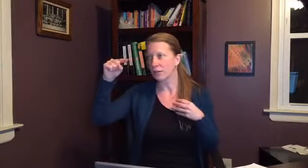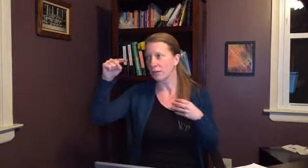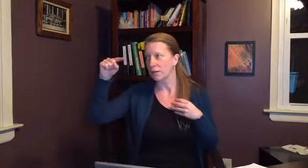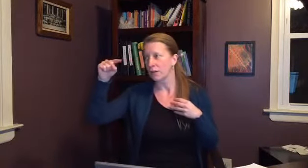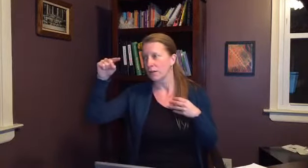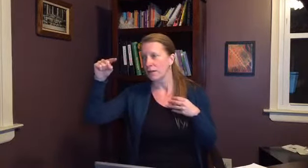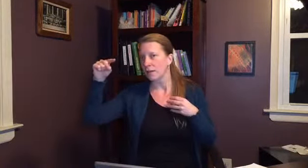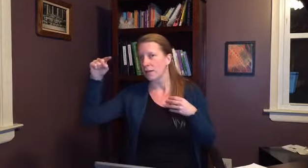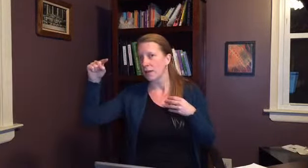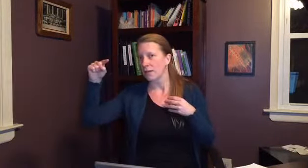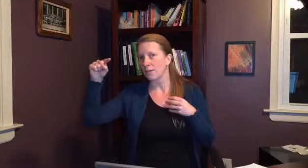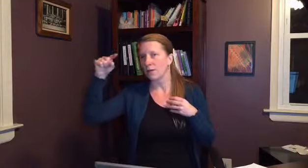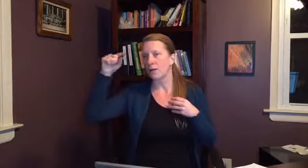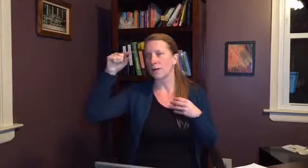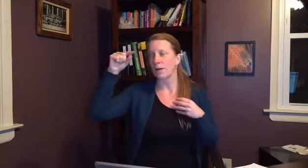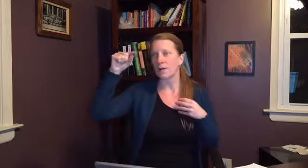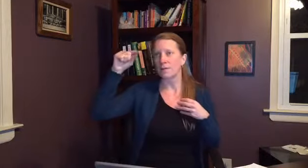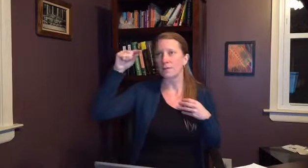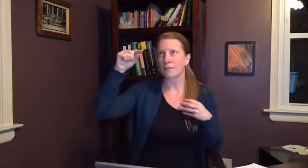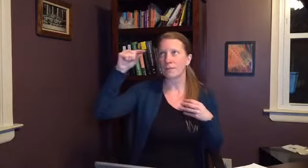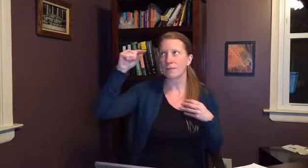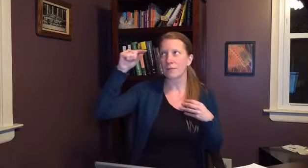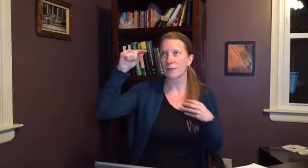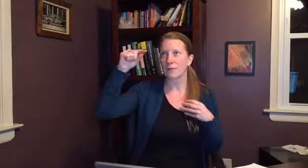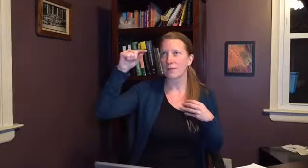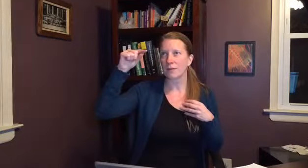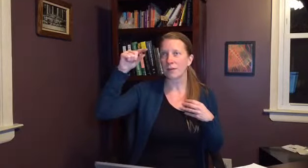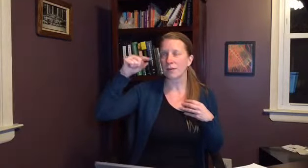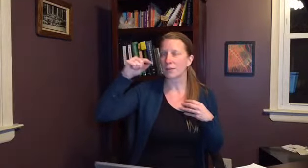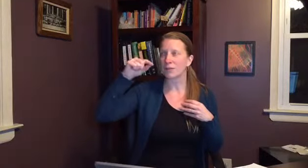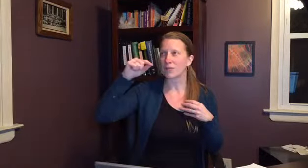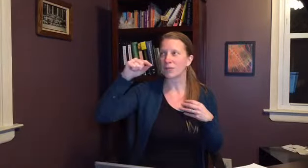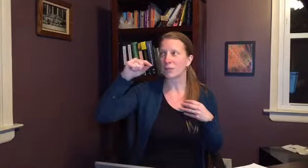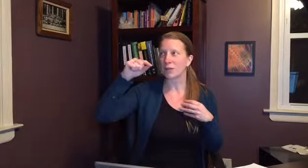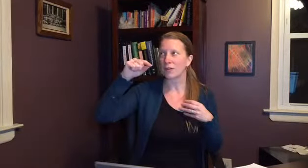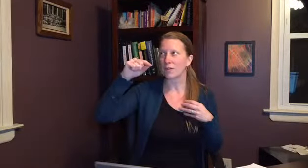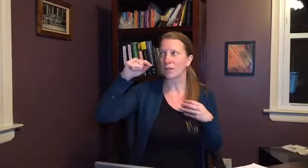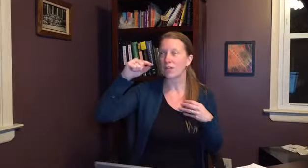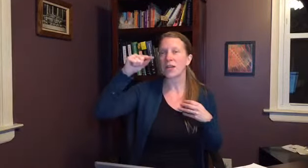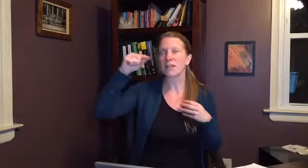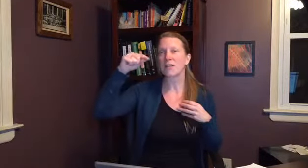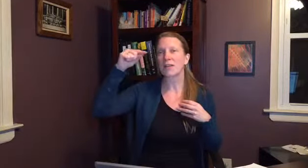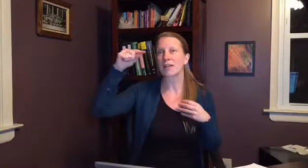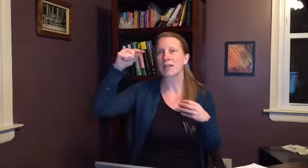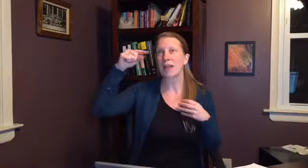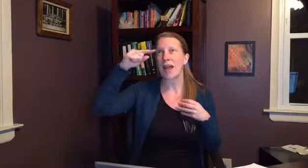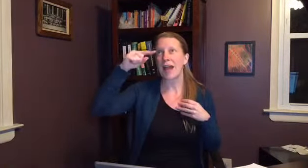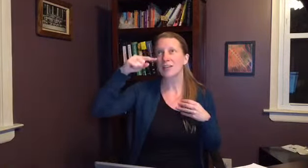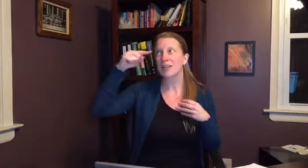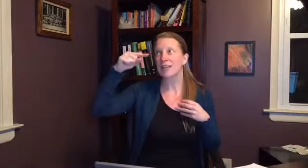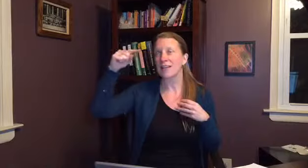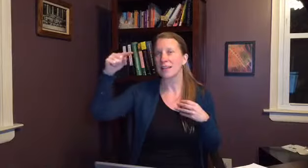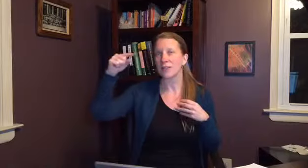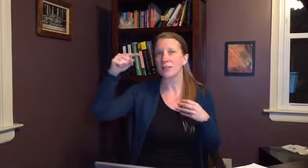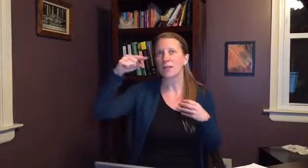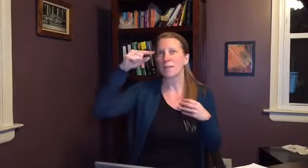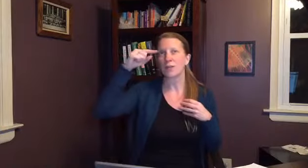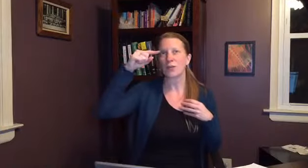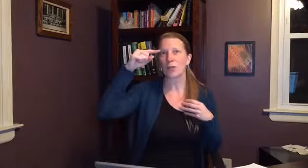the the what's the word the chances of it as it heals you're